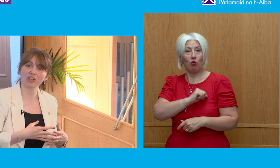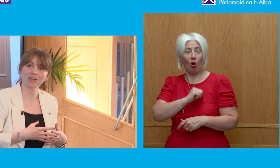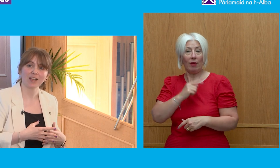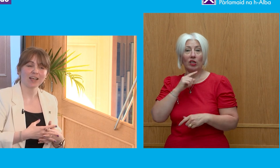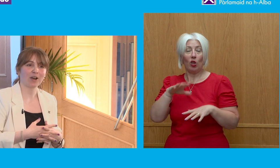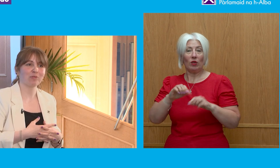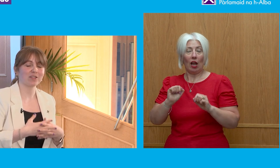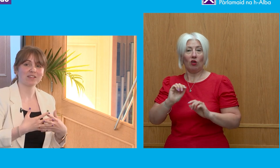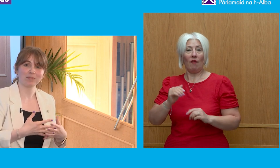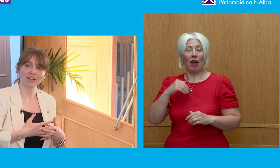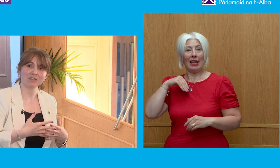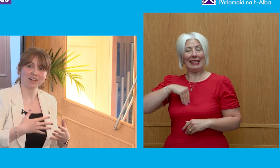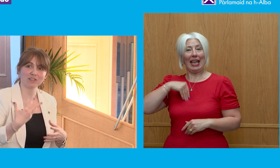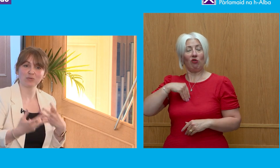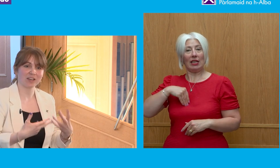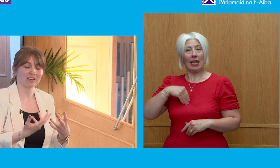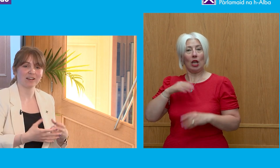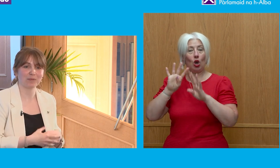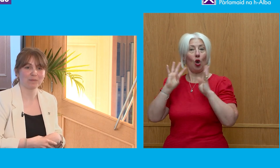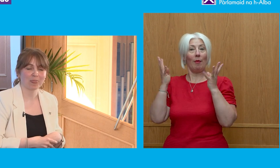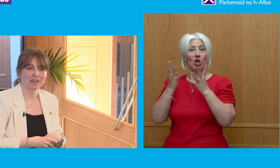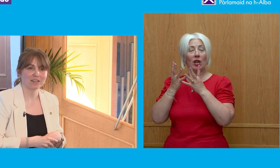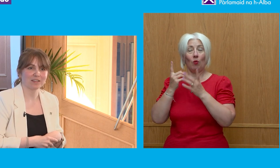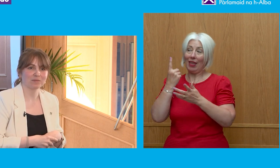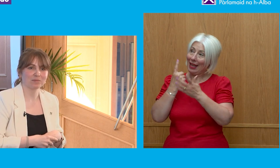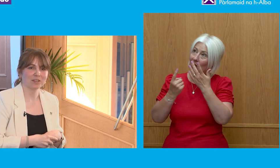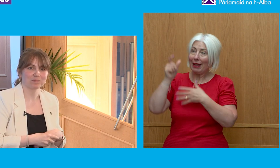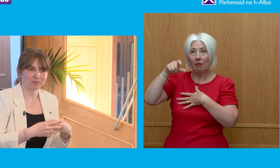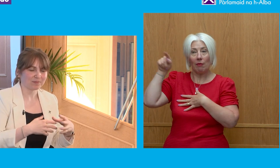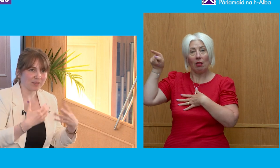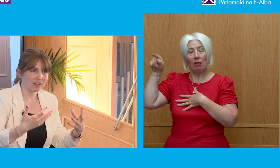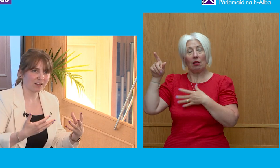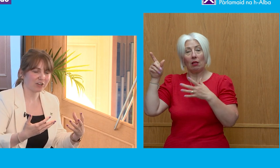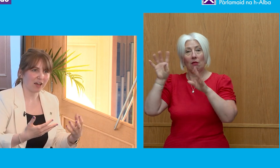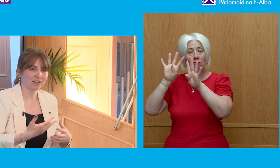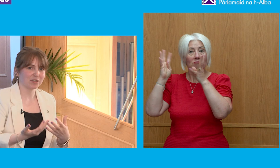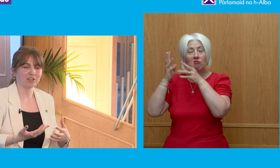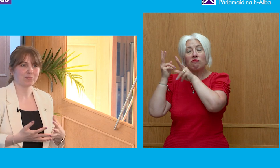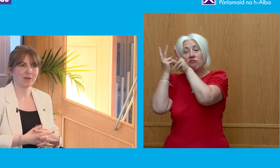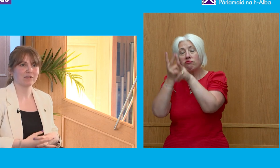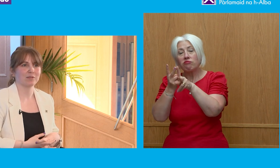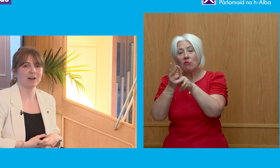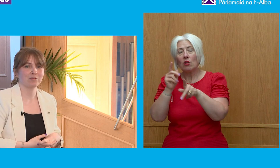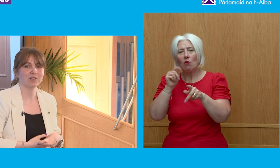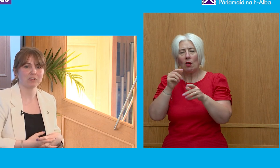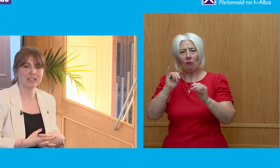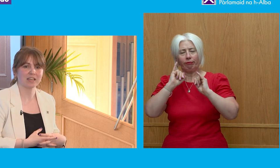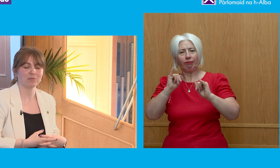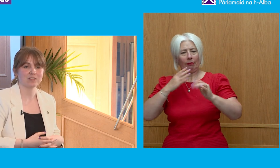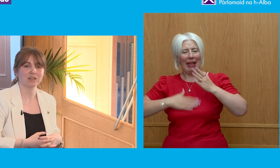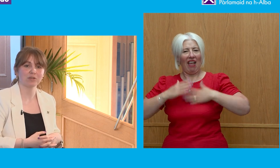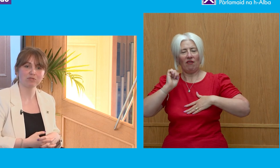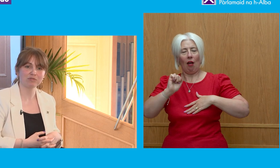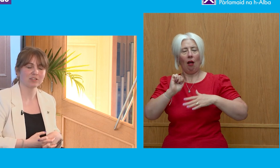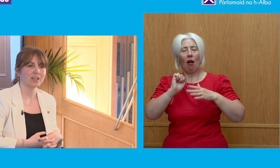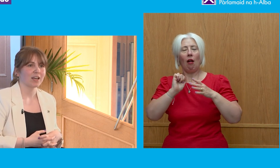ethics commission with independent advisors who can look at misbehavior in parliament without needing